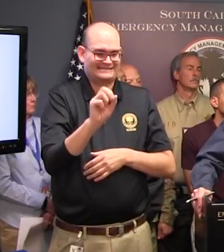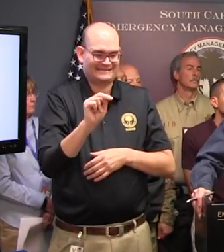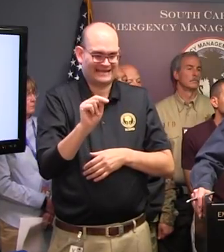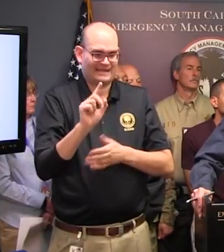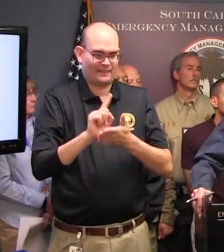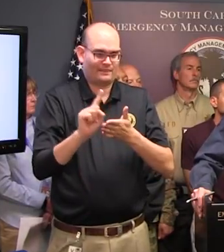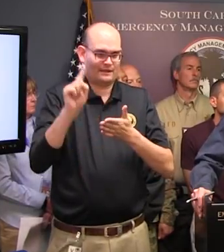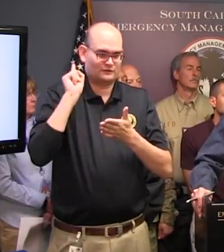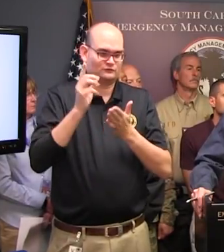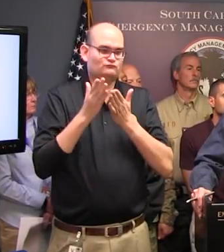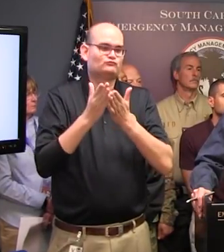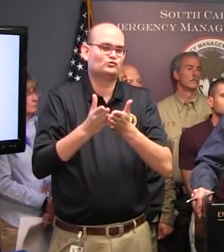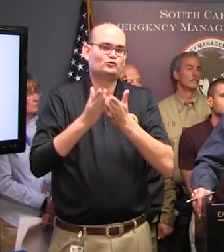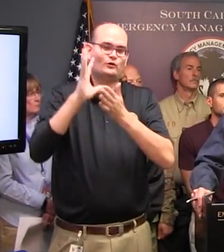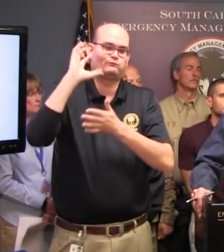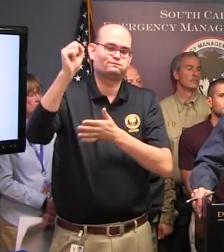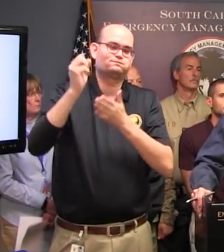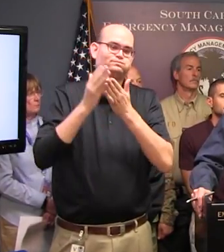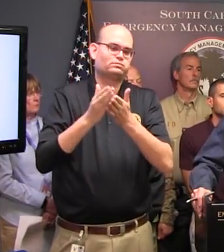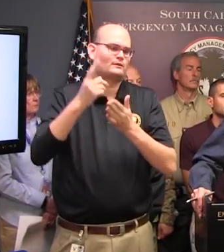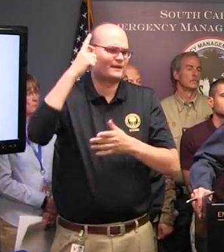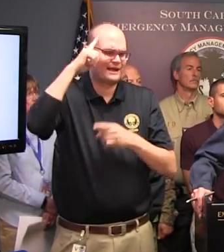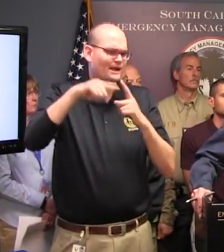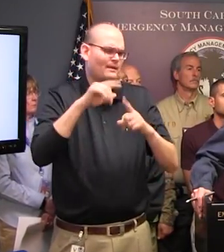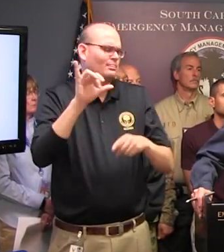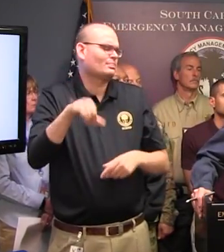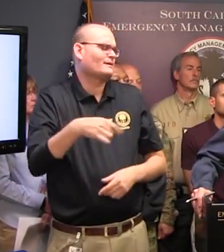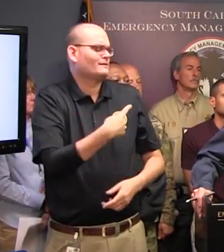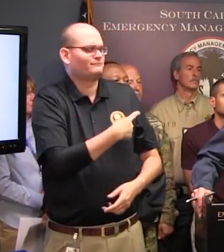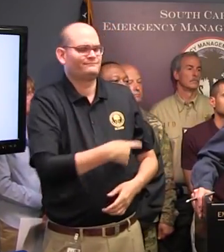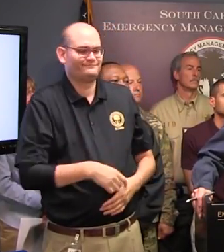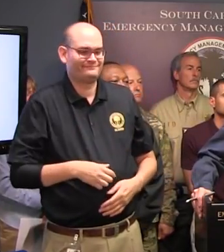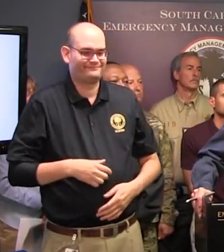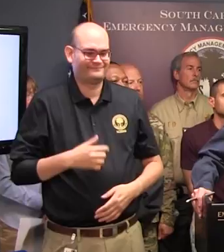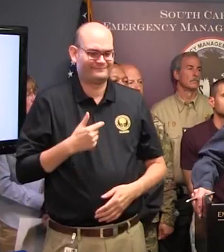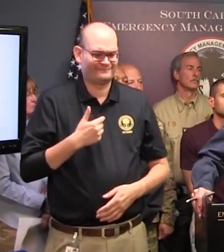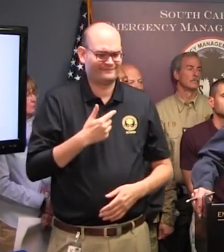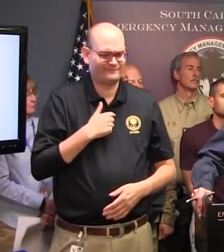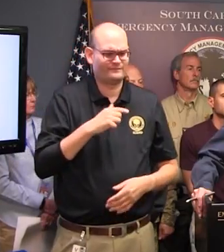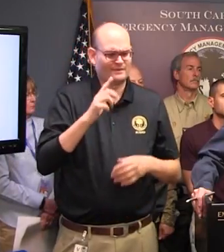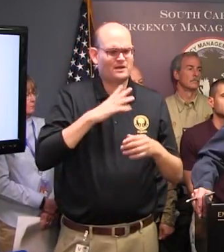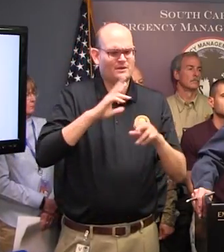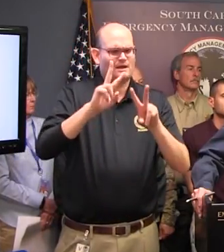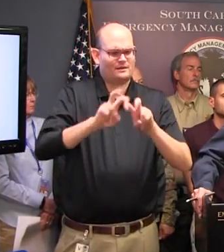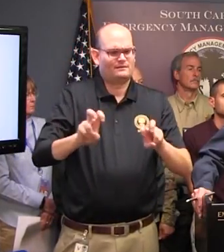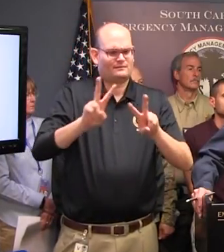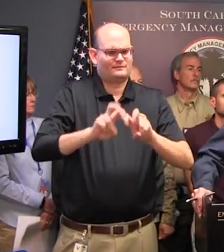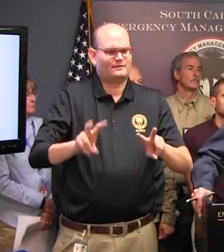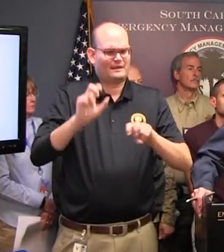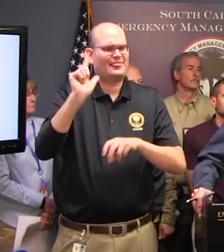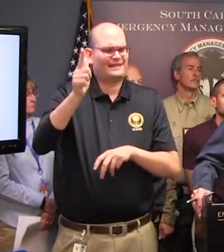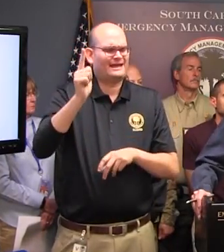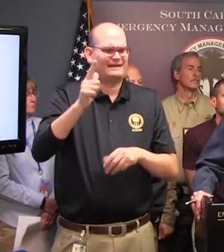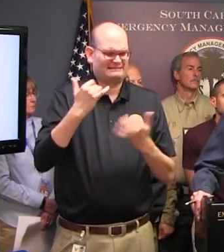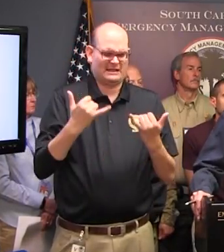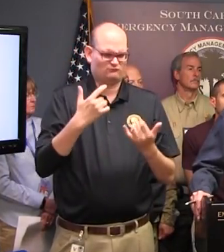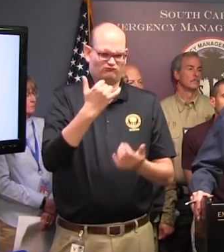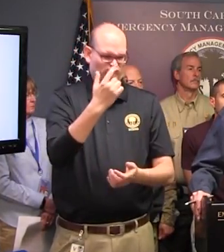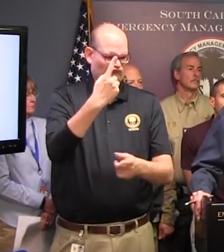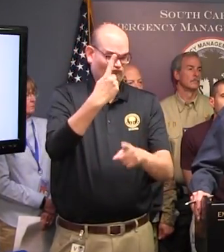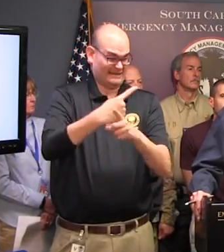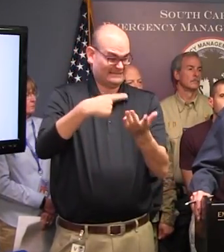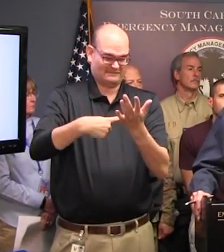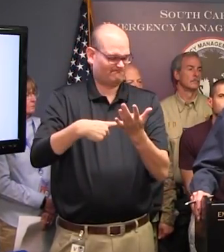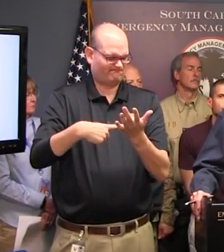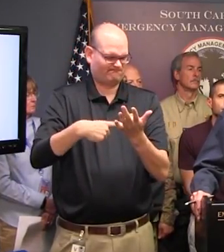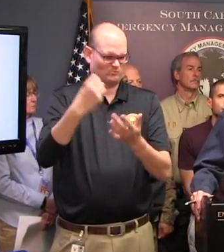Well, we will analyze and study all such things at a later date. Right now, what we